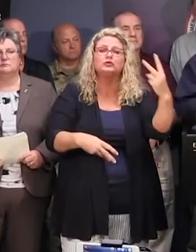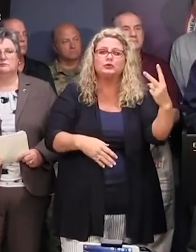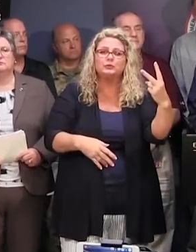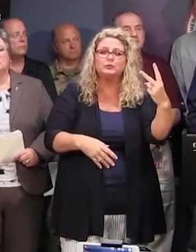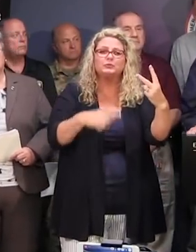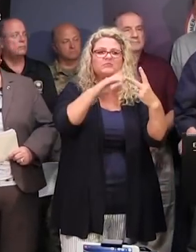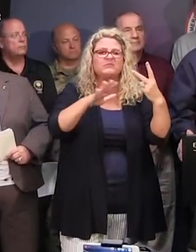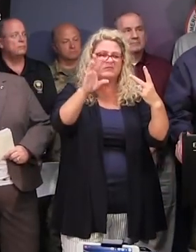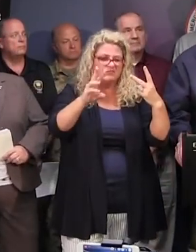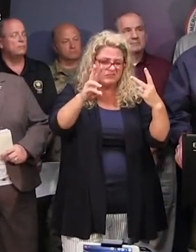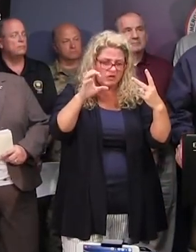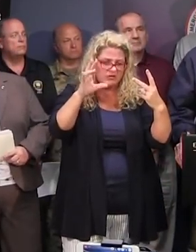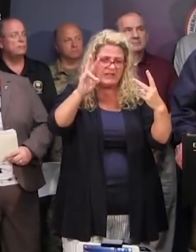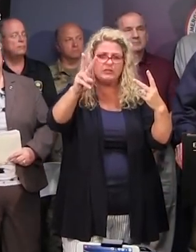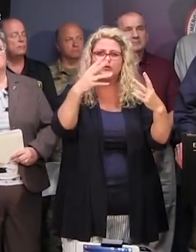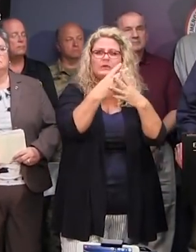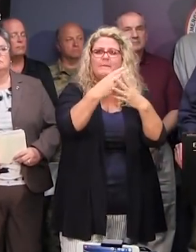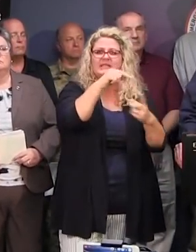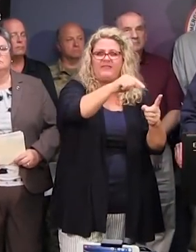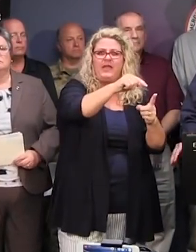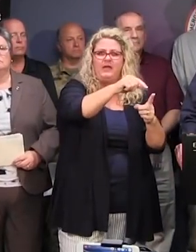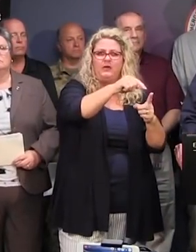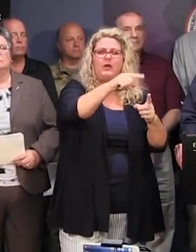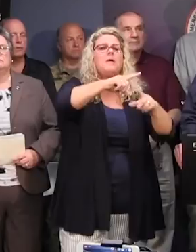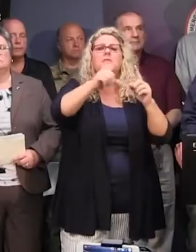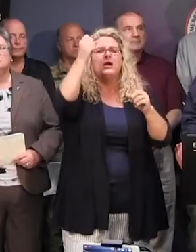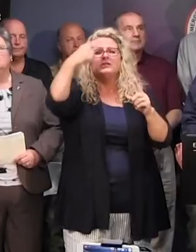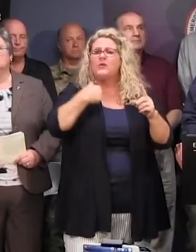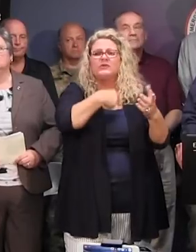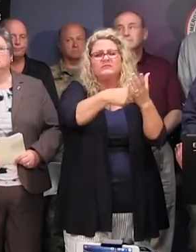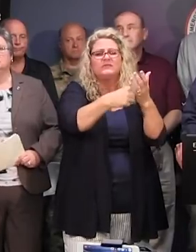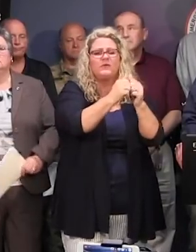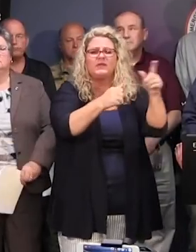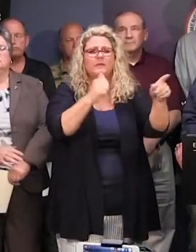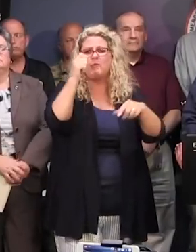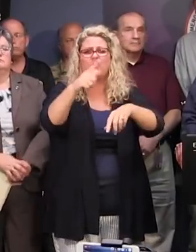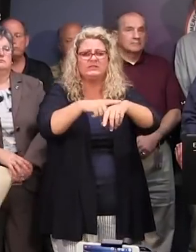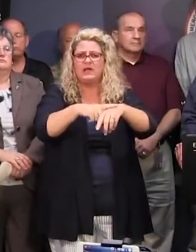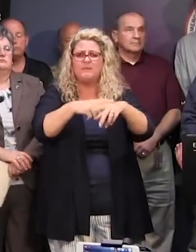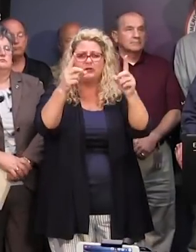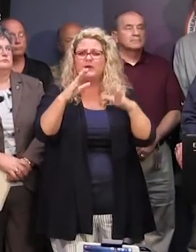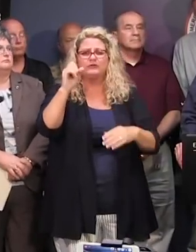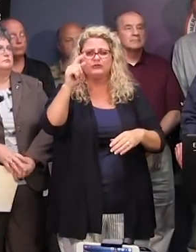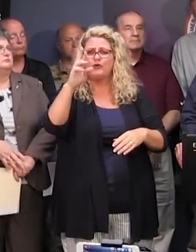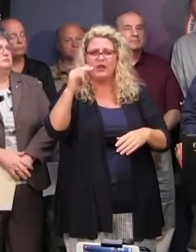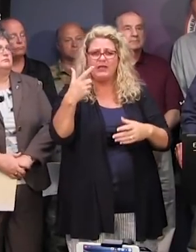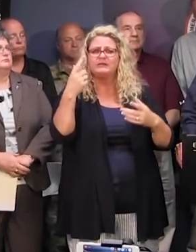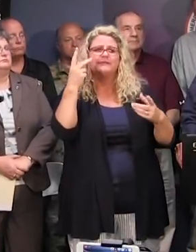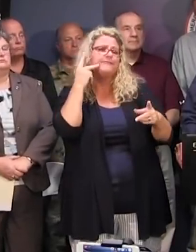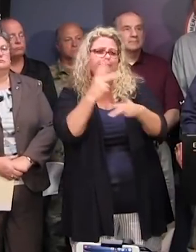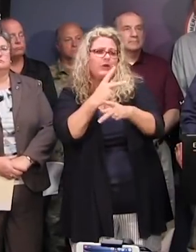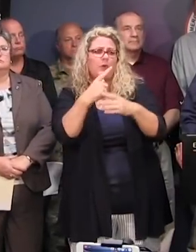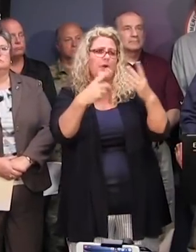about 672 inmates. But again, we're in constant communication with Director Sterling and his office on what the best thing to